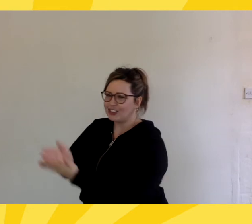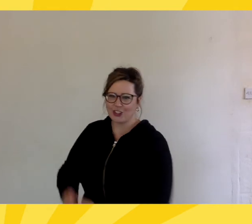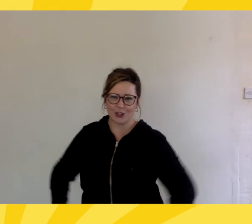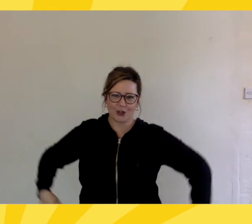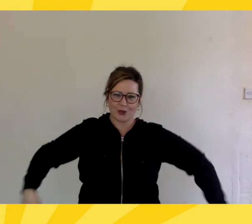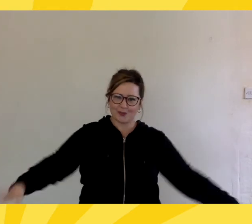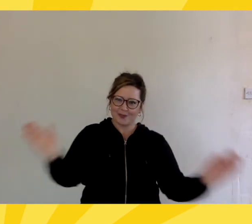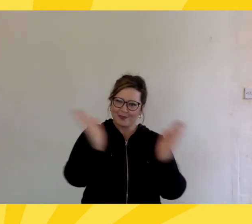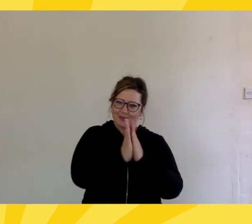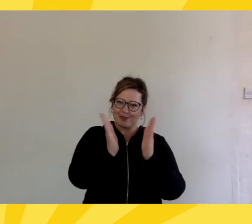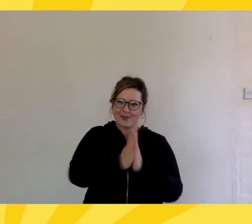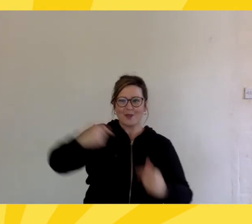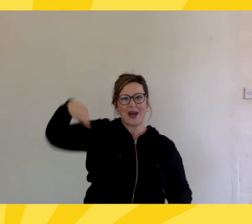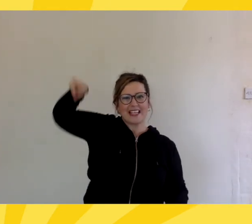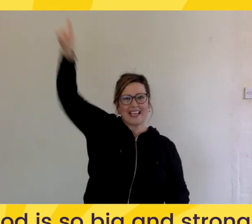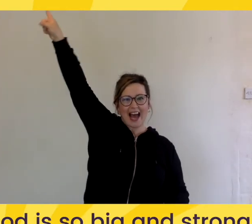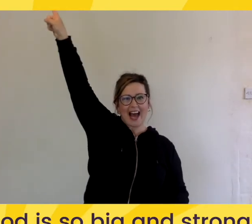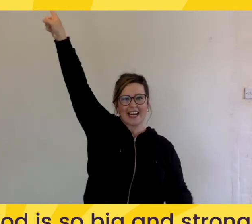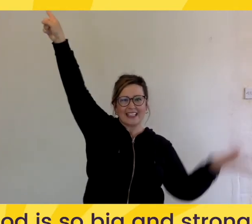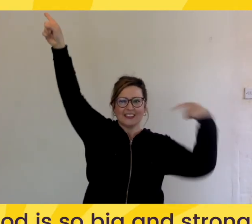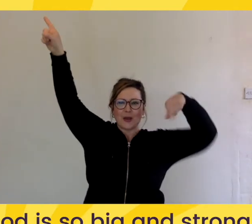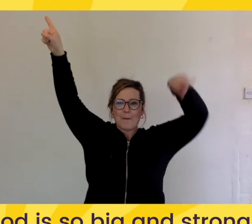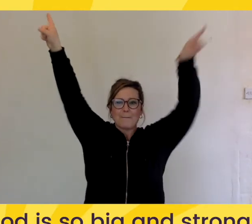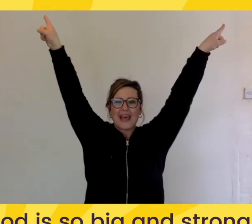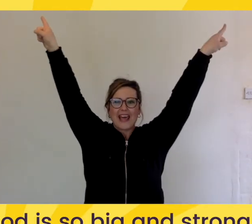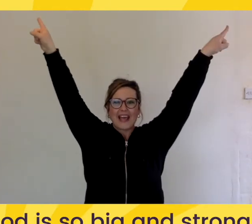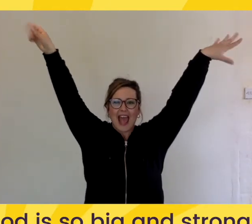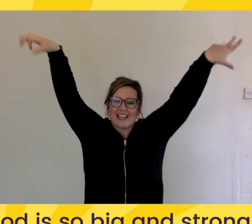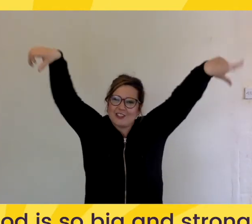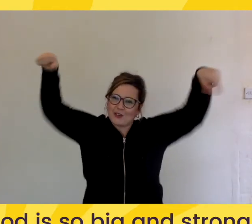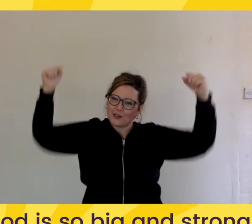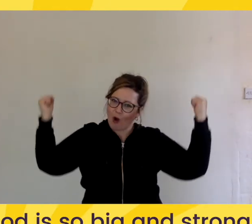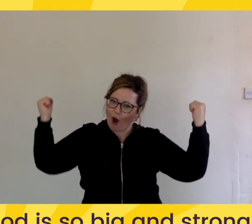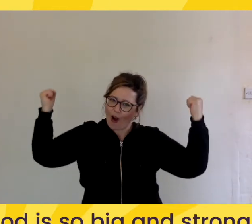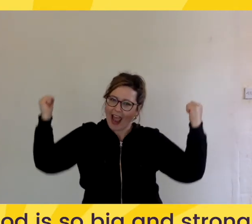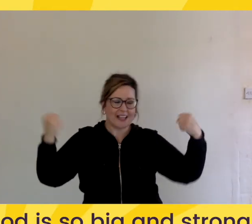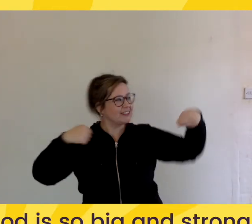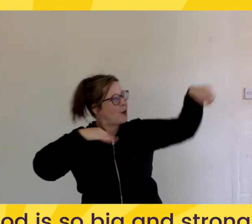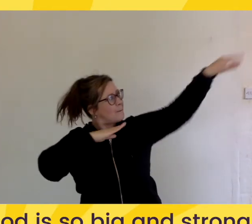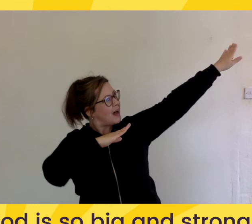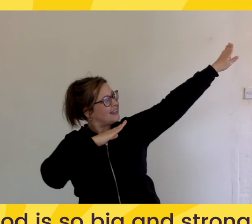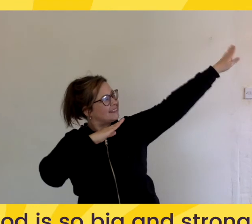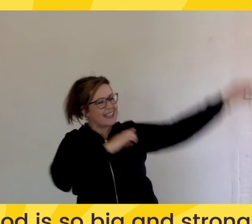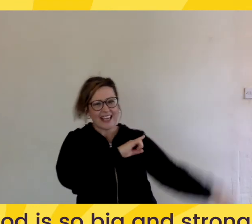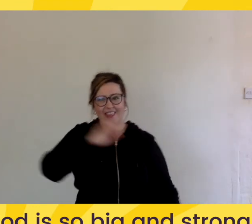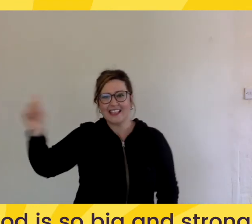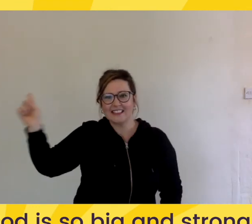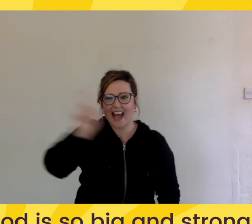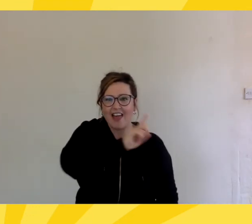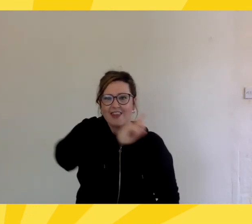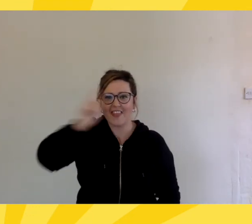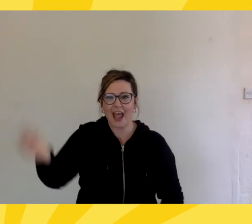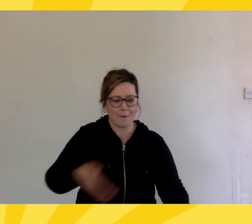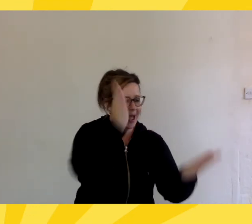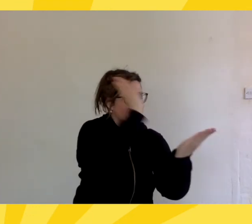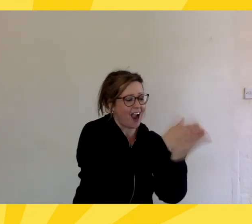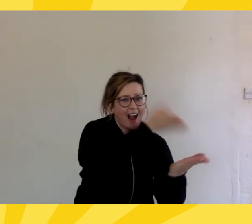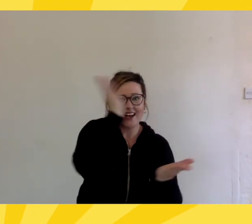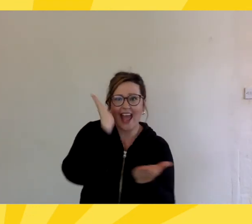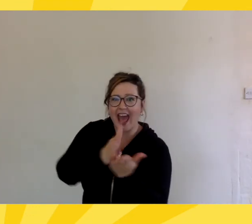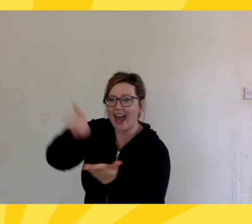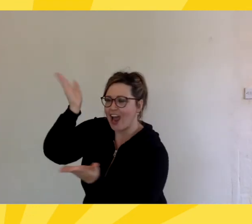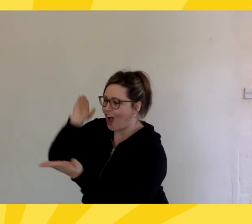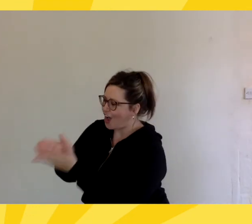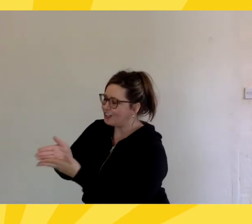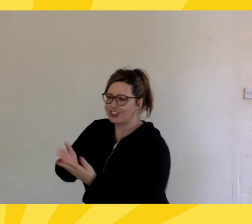do My God is so big and so strong and so mighty There's nothing my